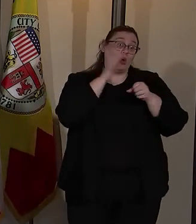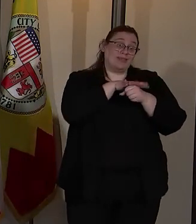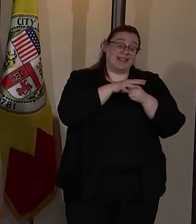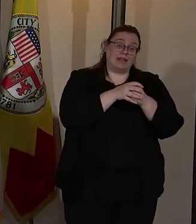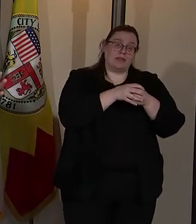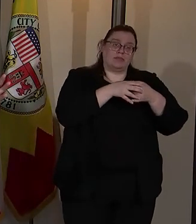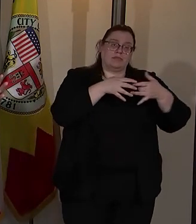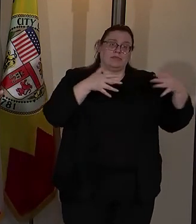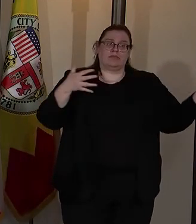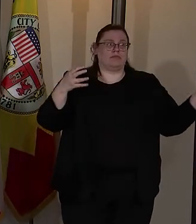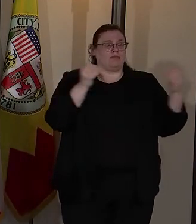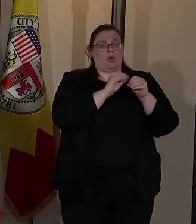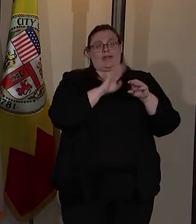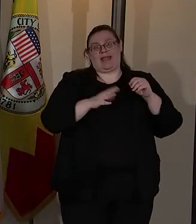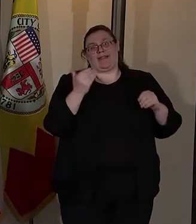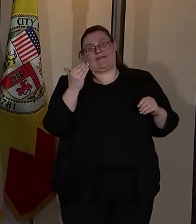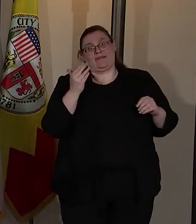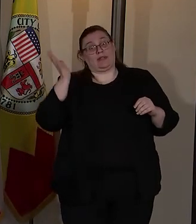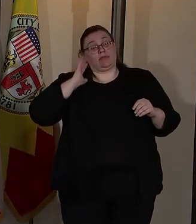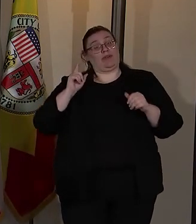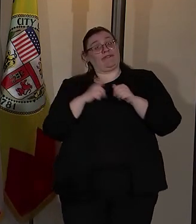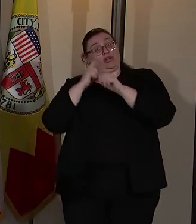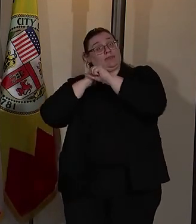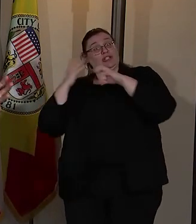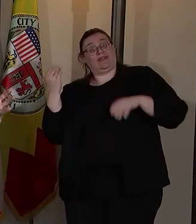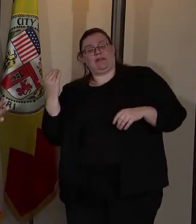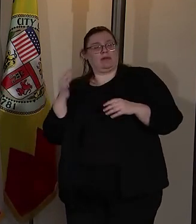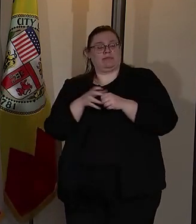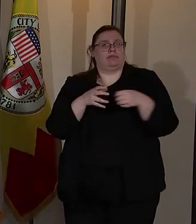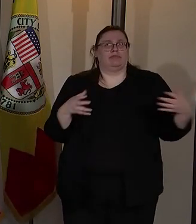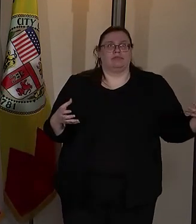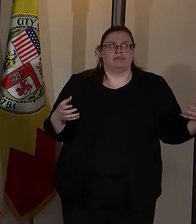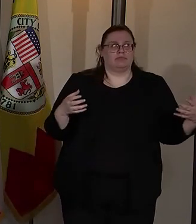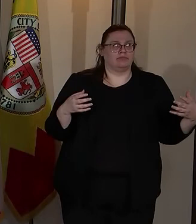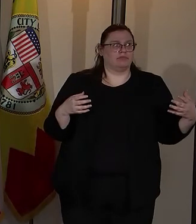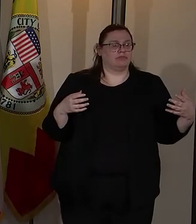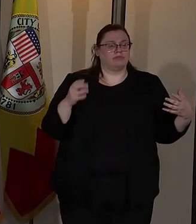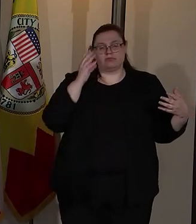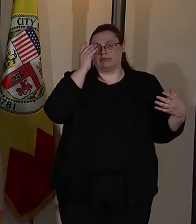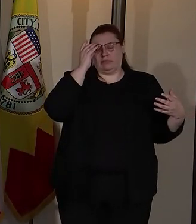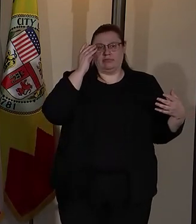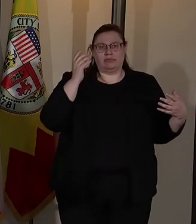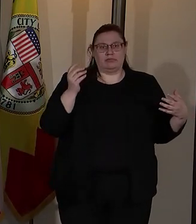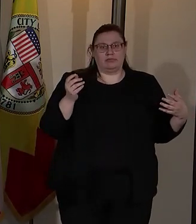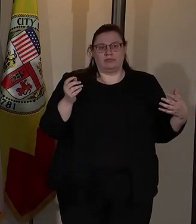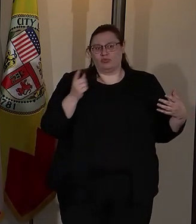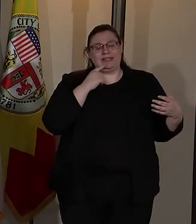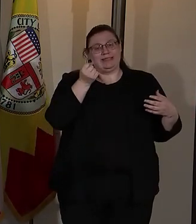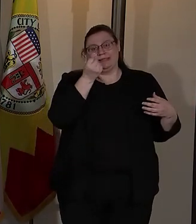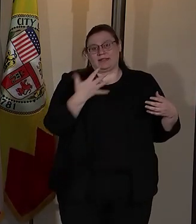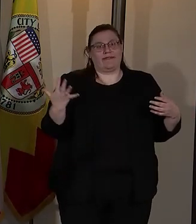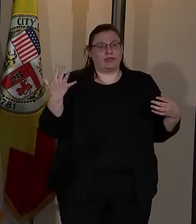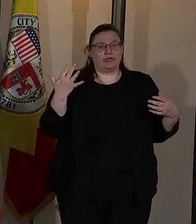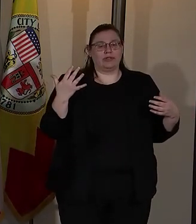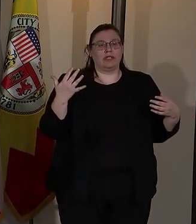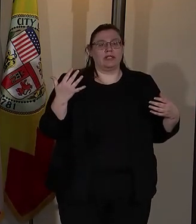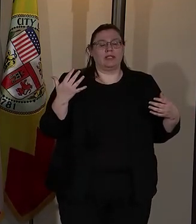It's grown even beyond the 15 that were initially envisioned and now are creating a number of